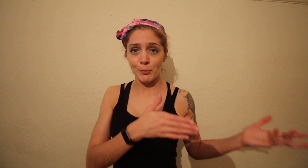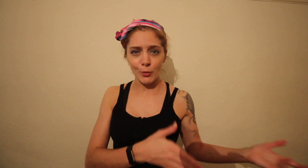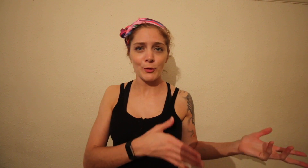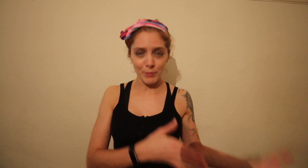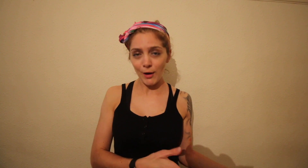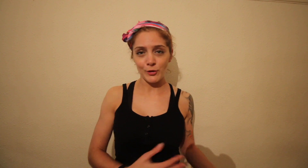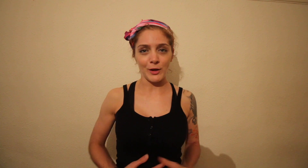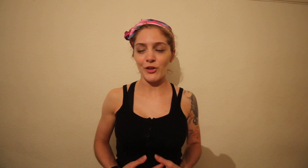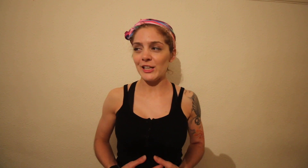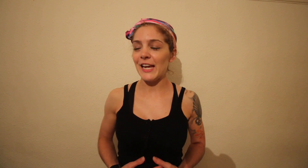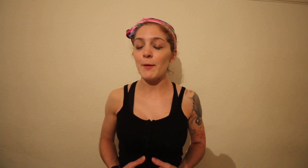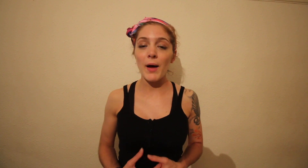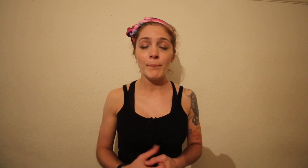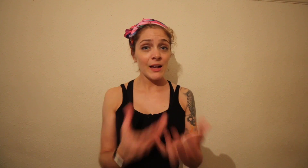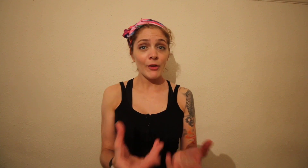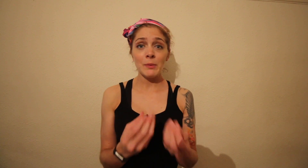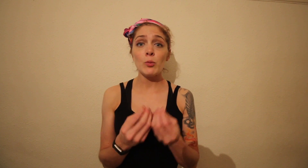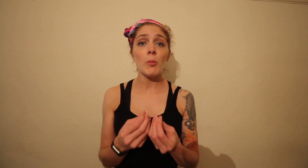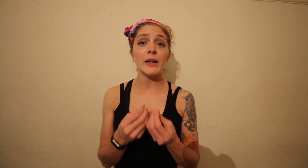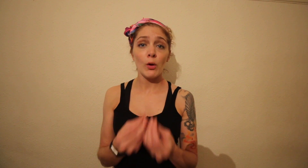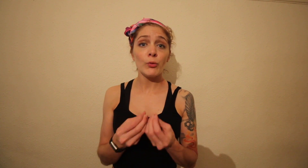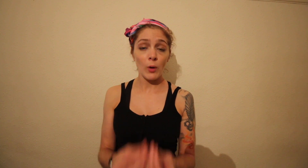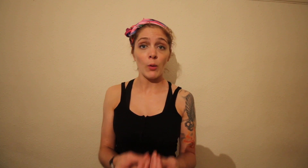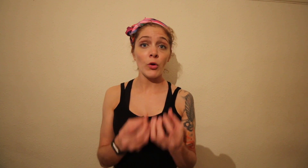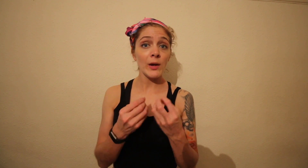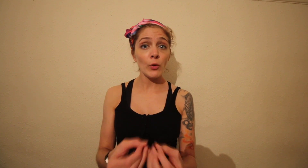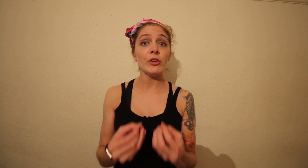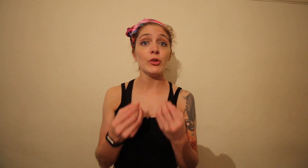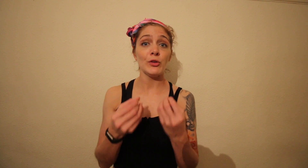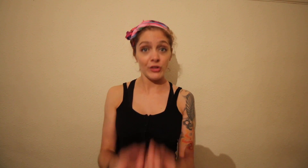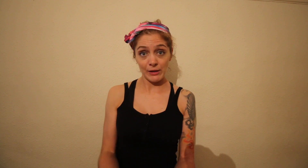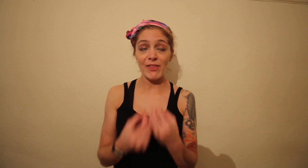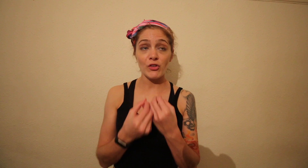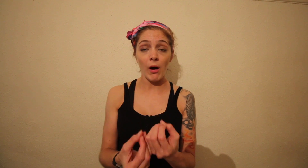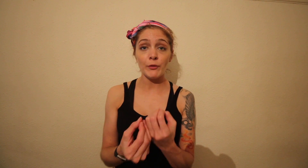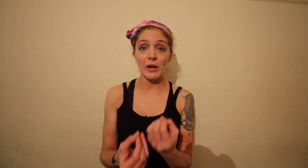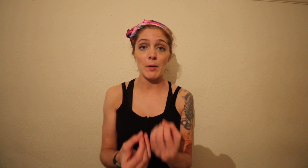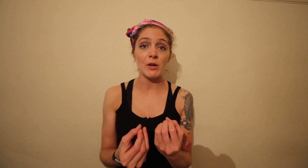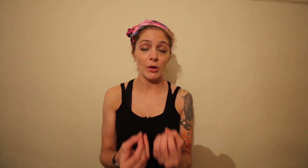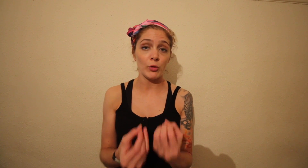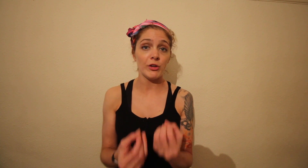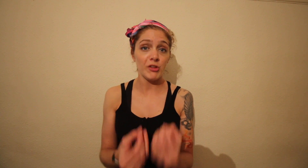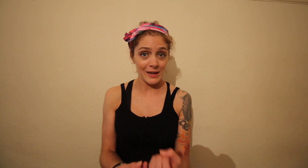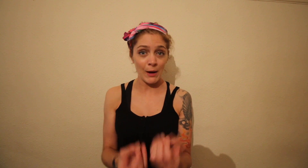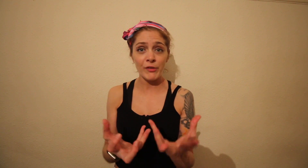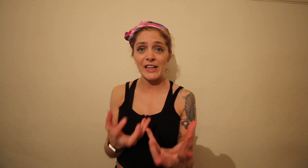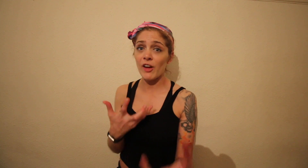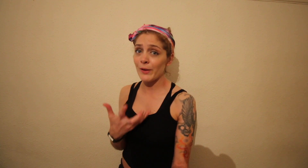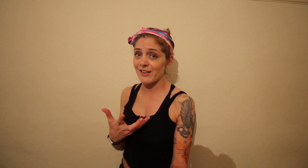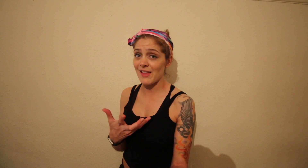important part of my journey here but he asked me what my goals were, what I wanted to achieve and the time frame in which I wanted to do it. Now obviously if I went in